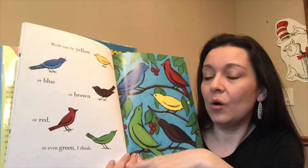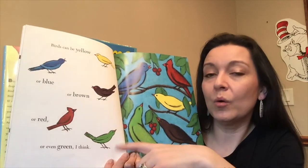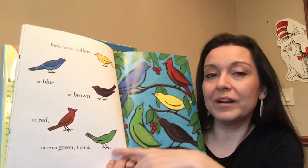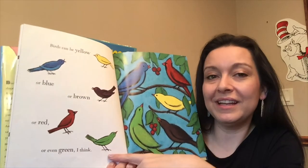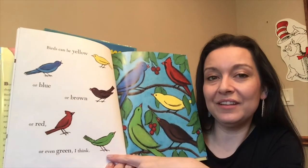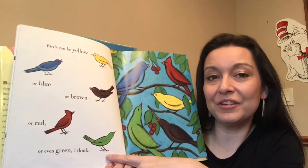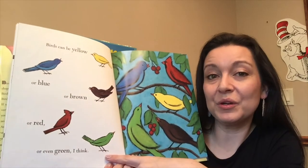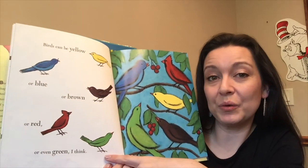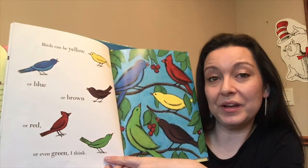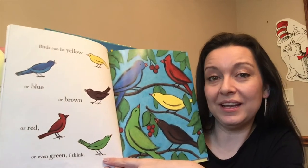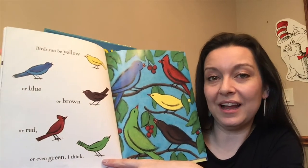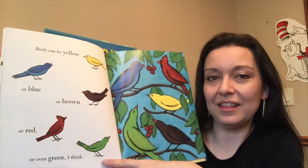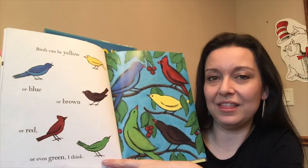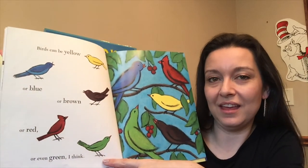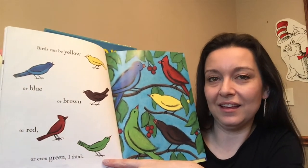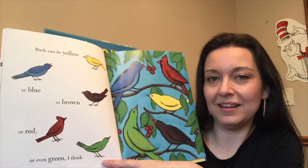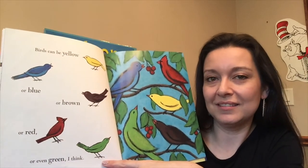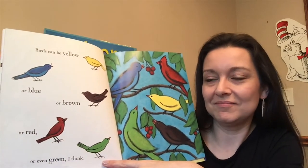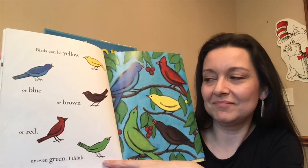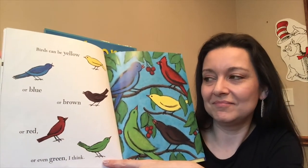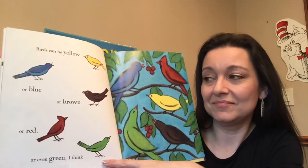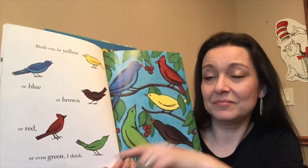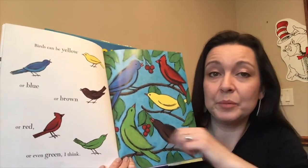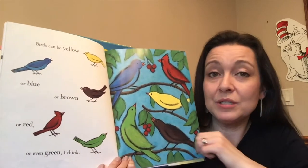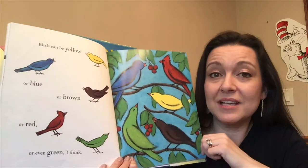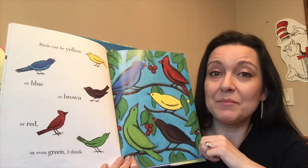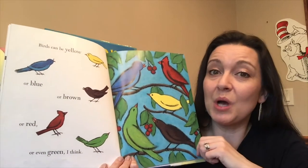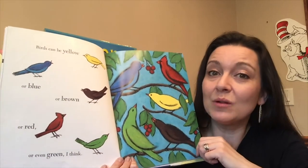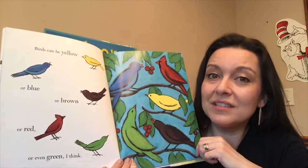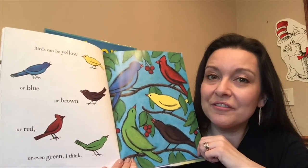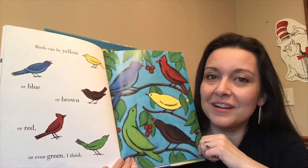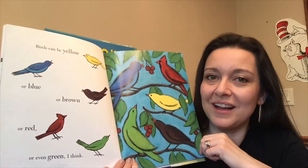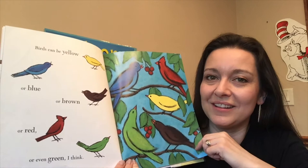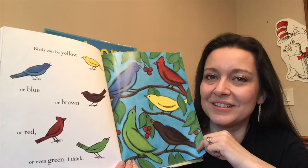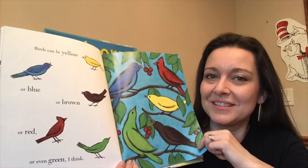or even green i think birds can be all different colors